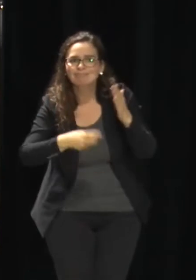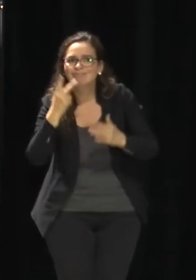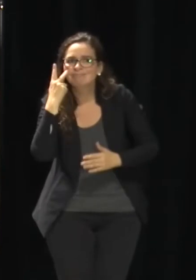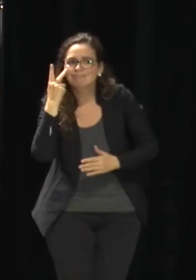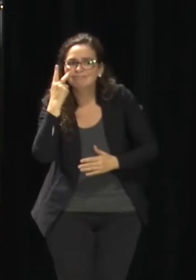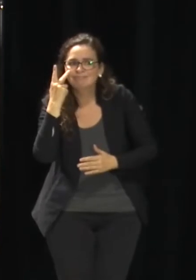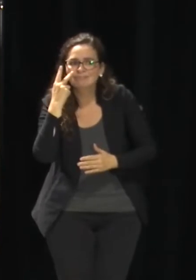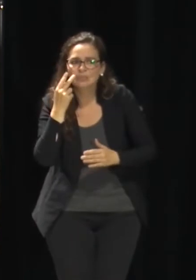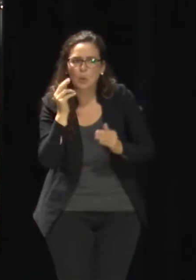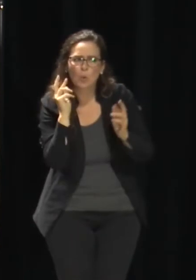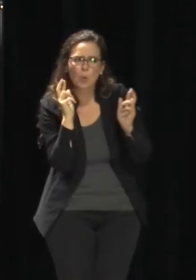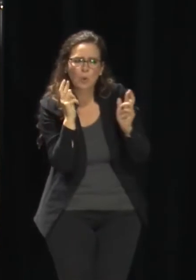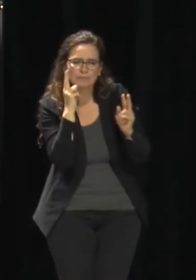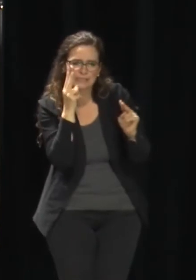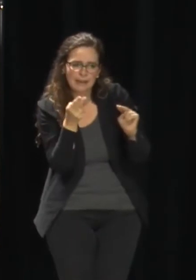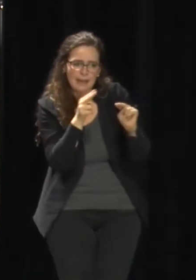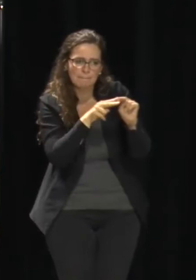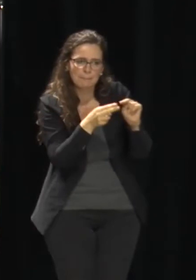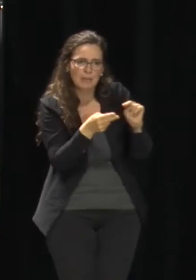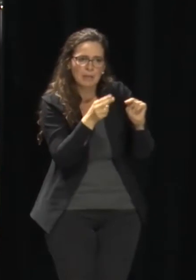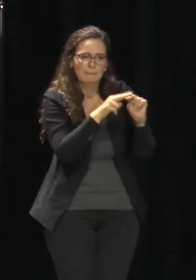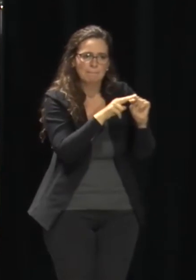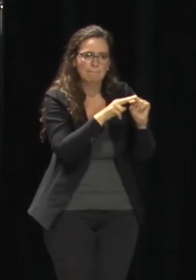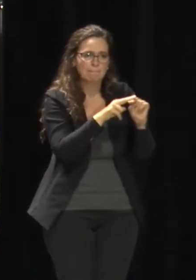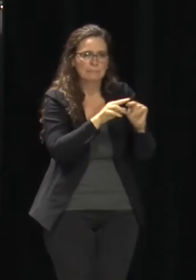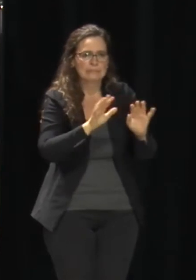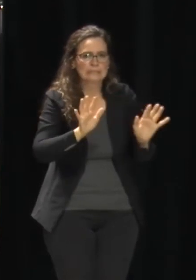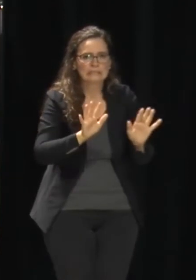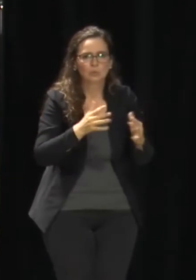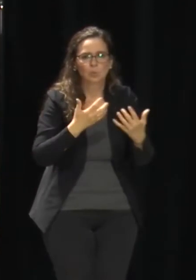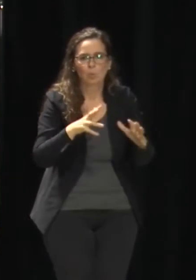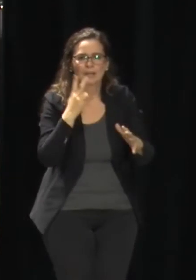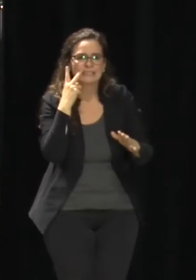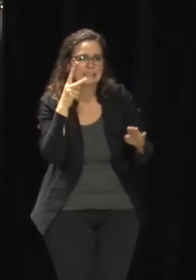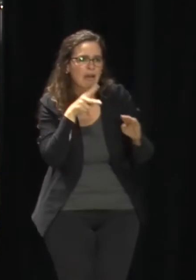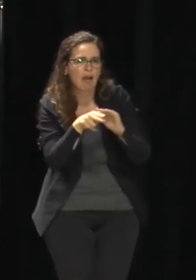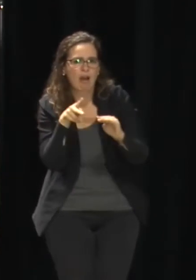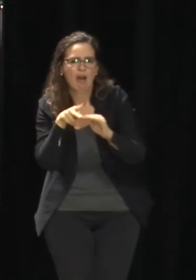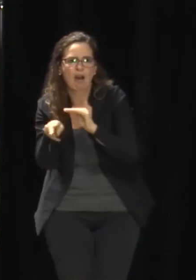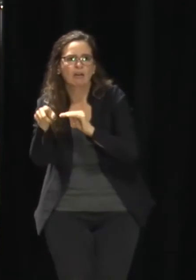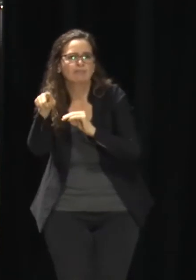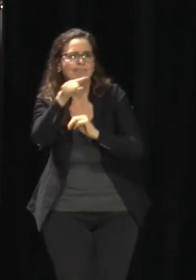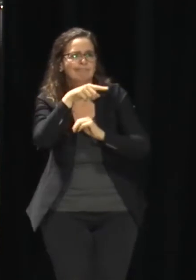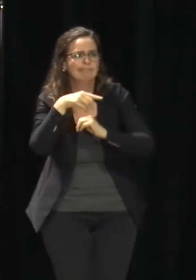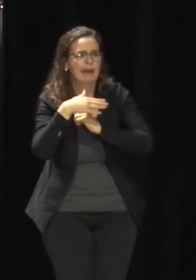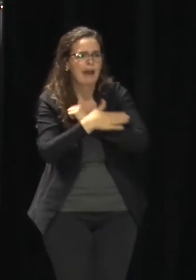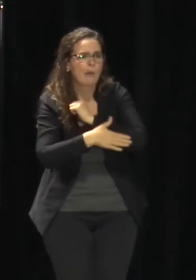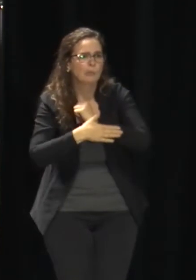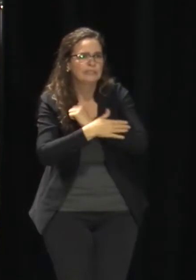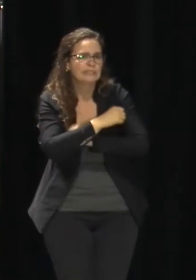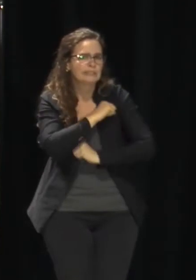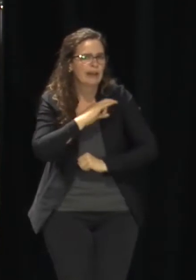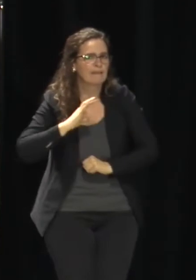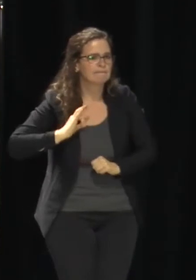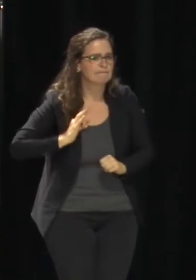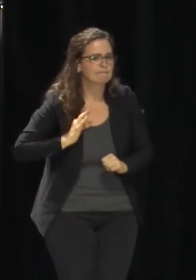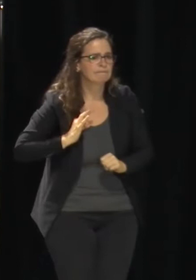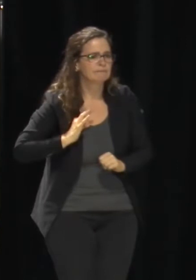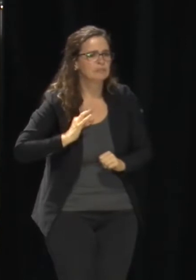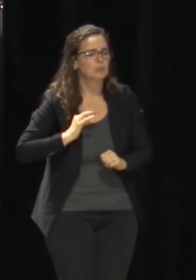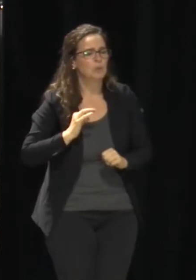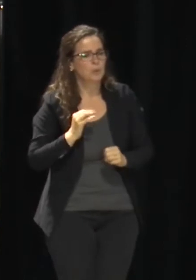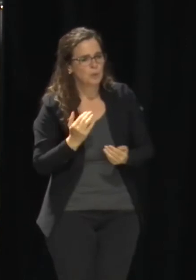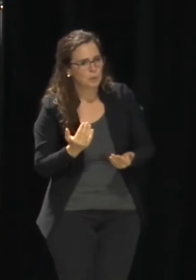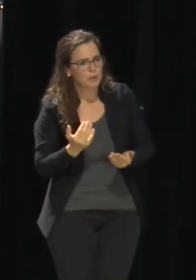we probably won't make any more moves then. If it goes in the wrong direction, we probably have to do